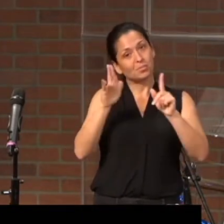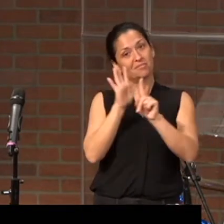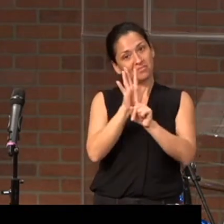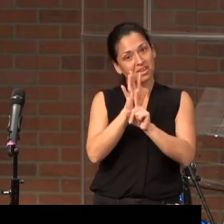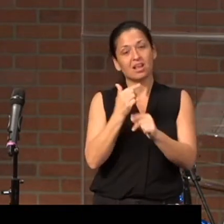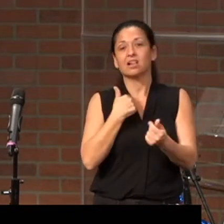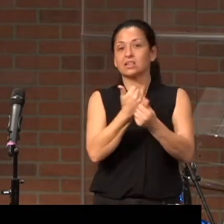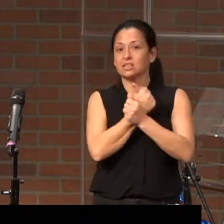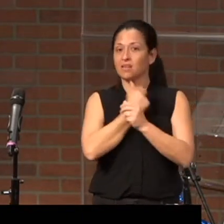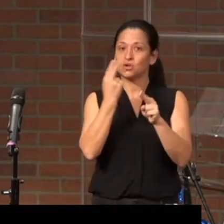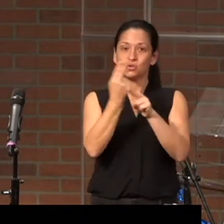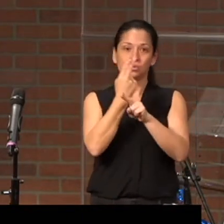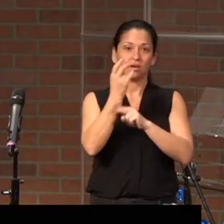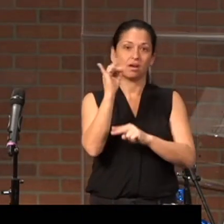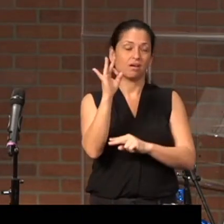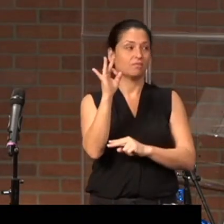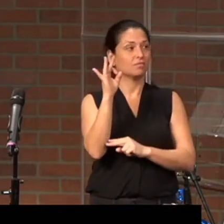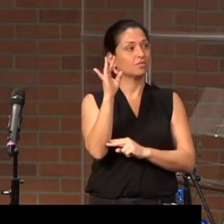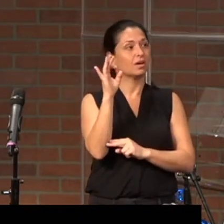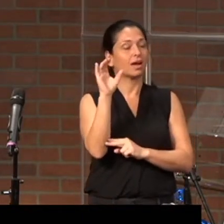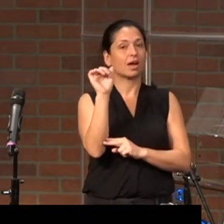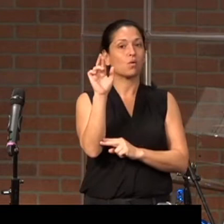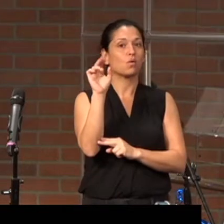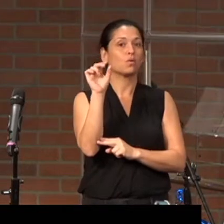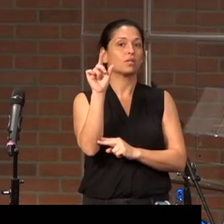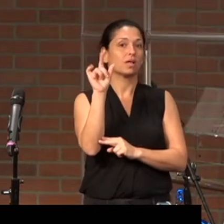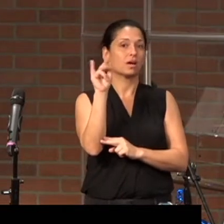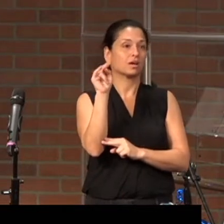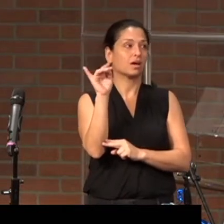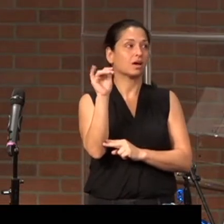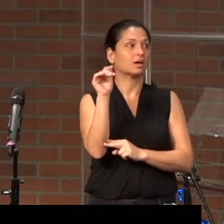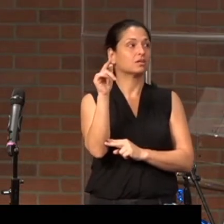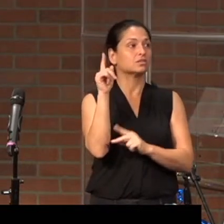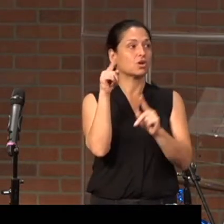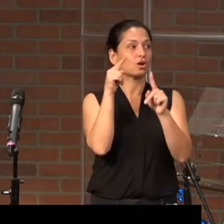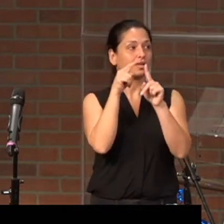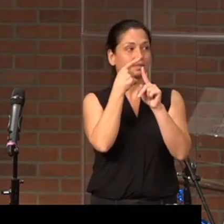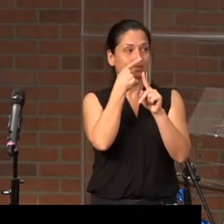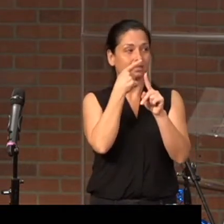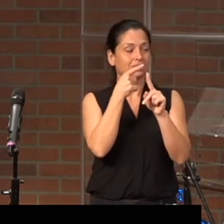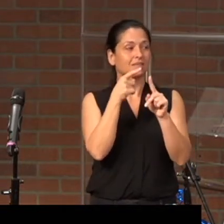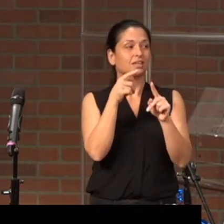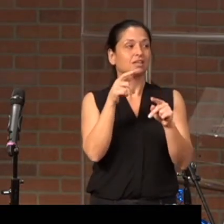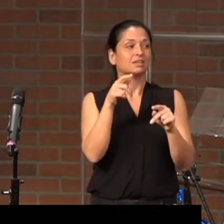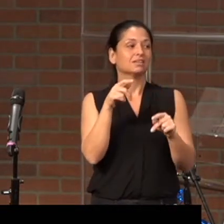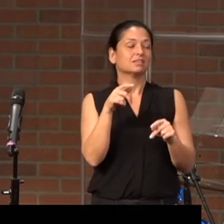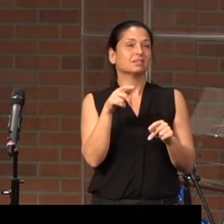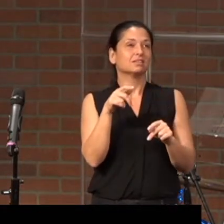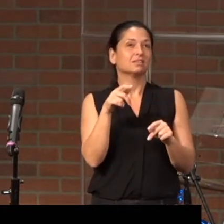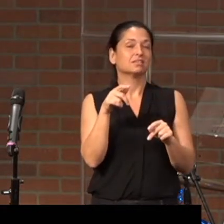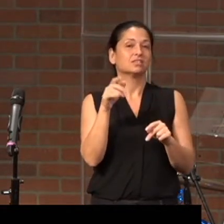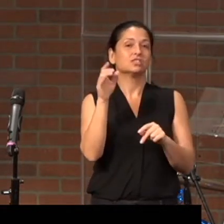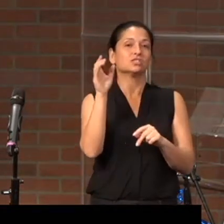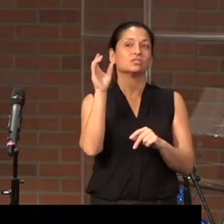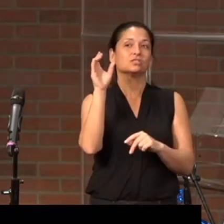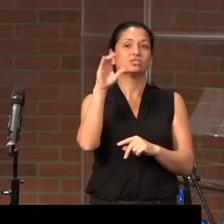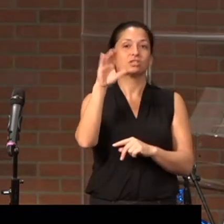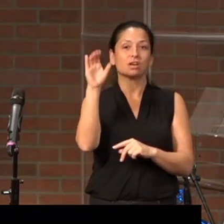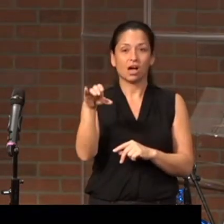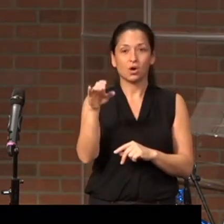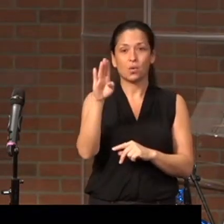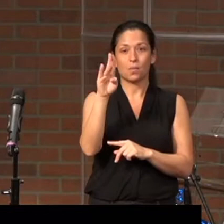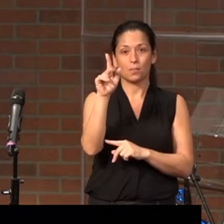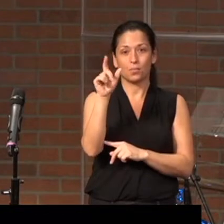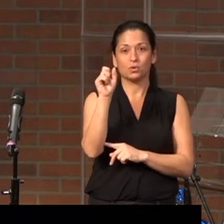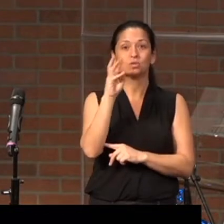loved the University of North Carolina Tar Heels. Chicago Bulls are winning all of their championships when I'm in high school. My childhood hero